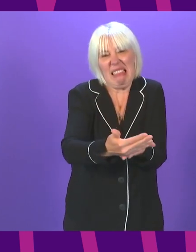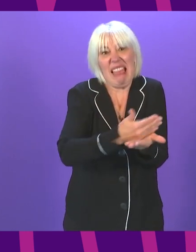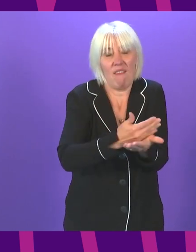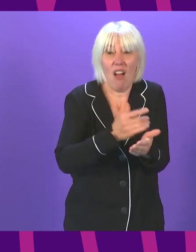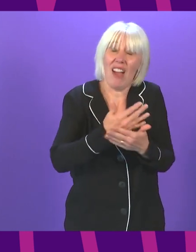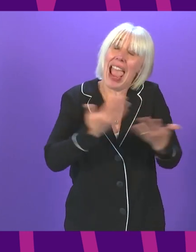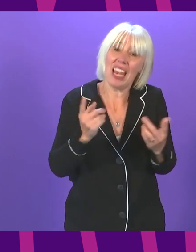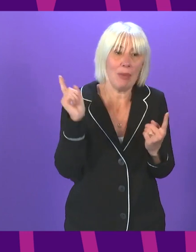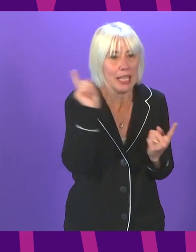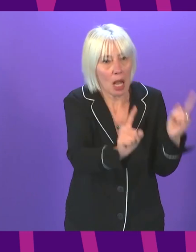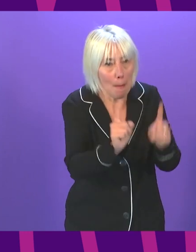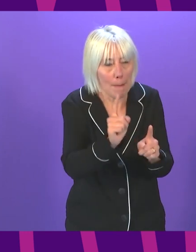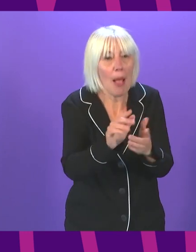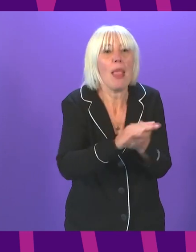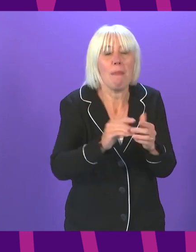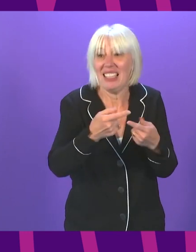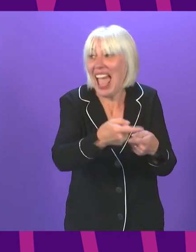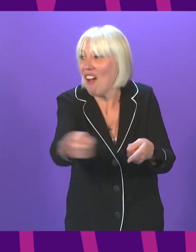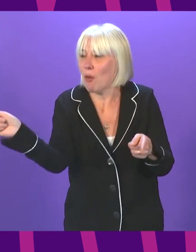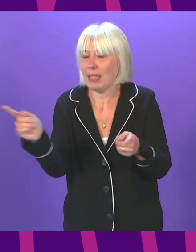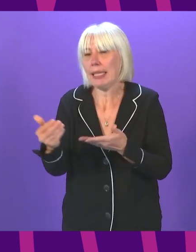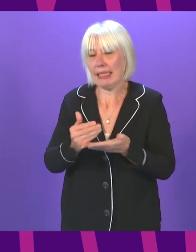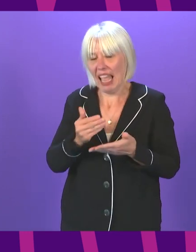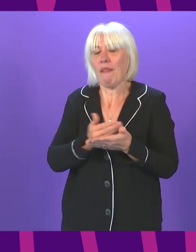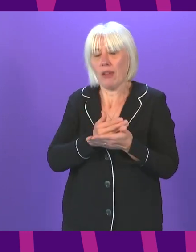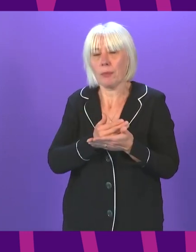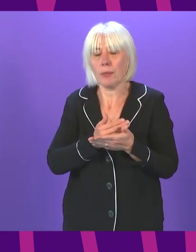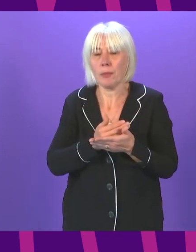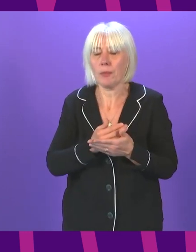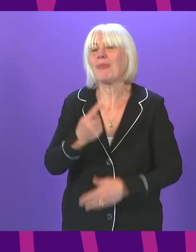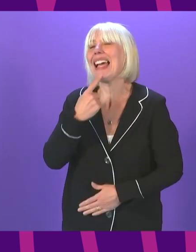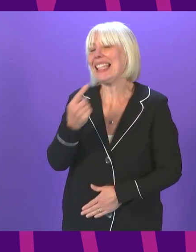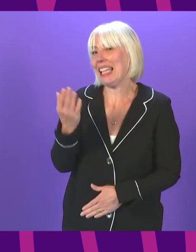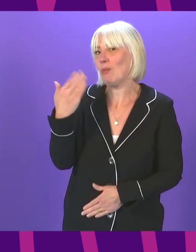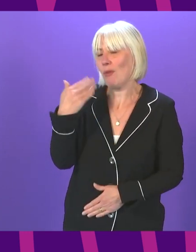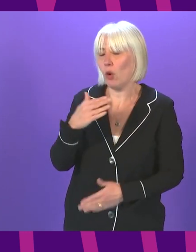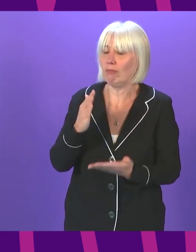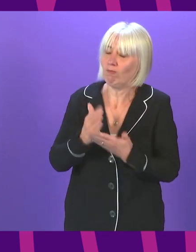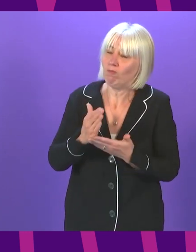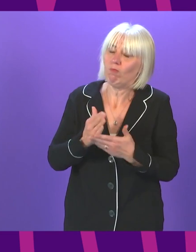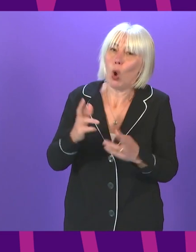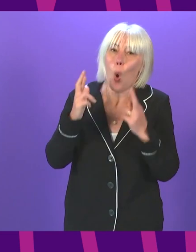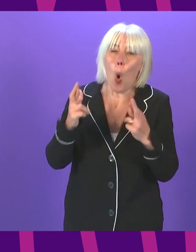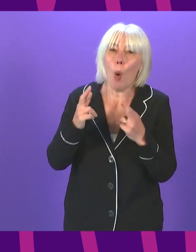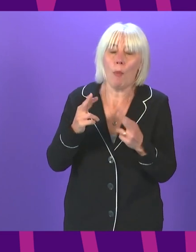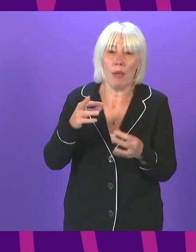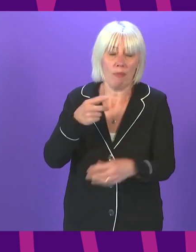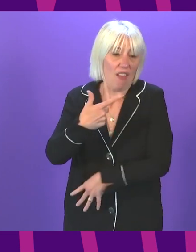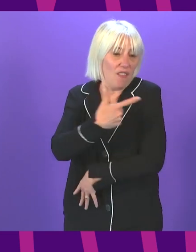attending, and by extension, for all of us. As I said earlier, I fervently hope that vaccine